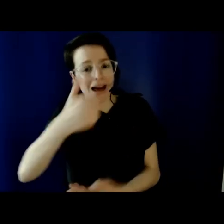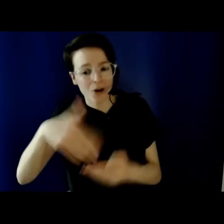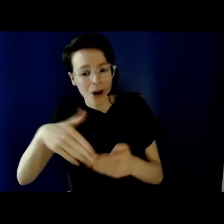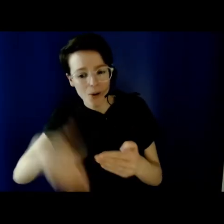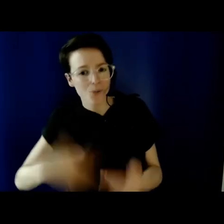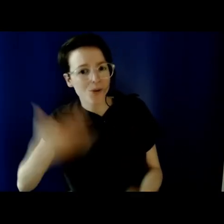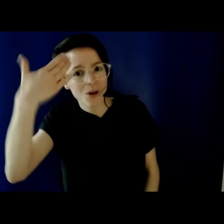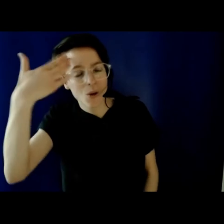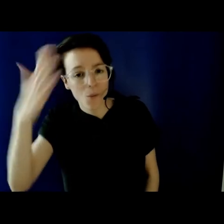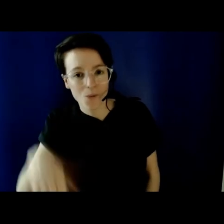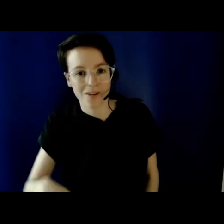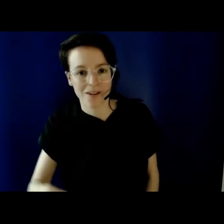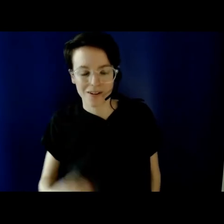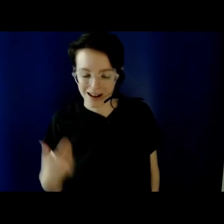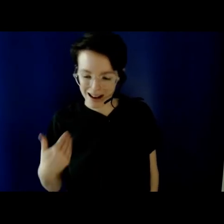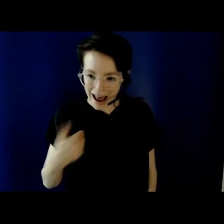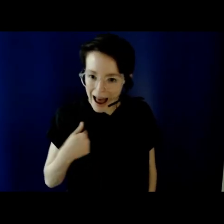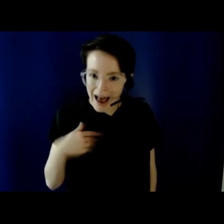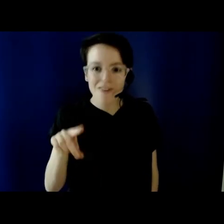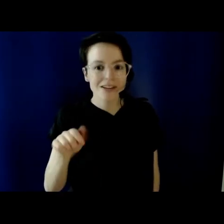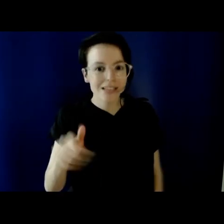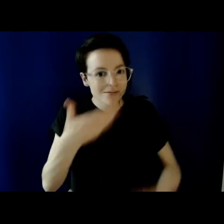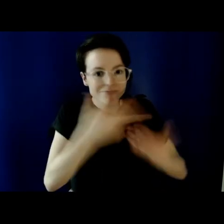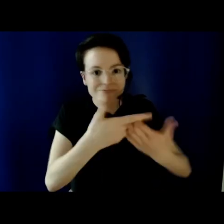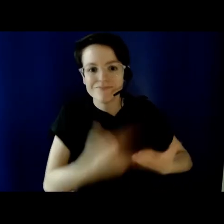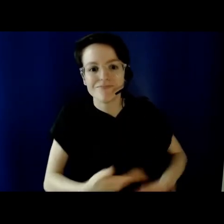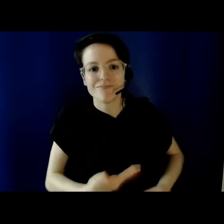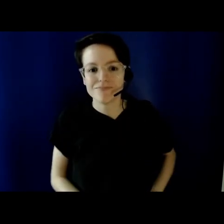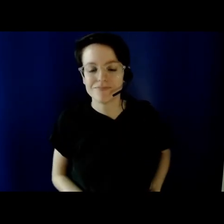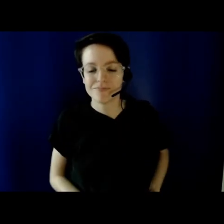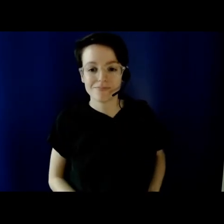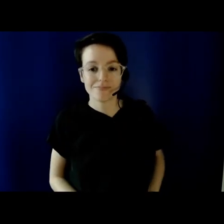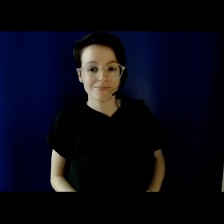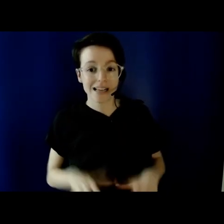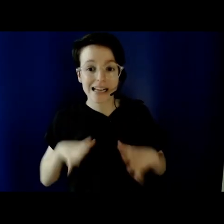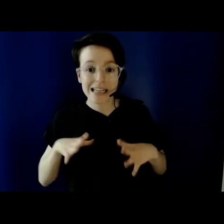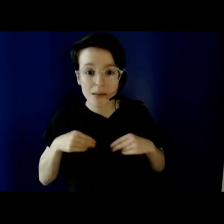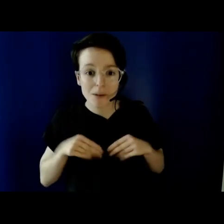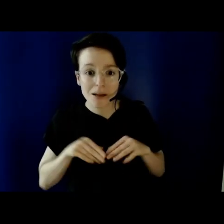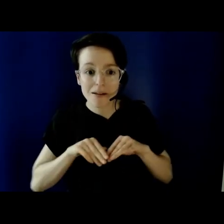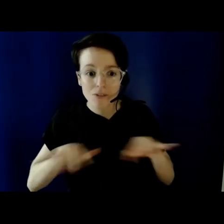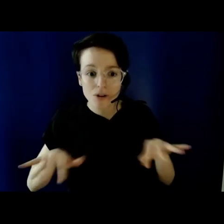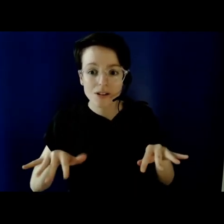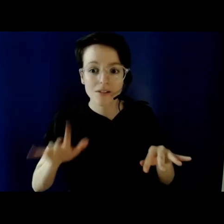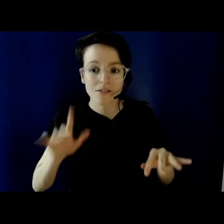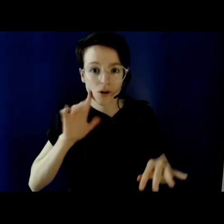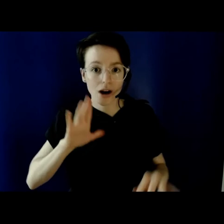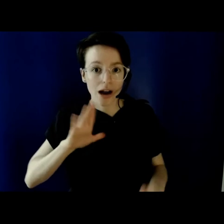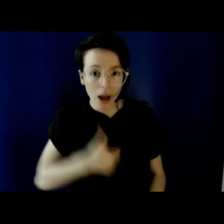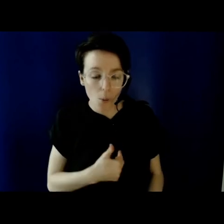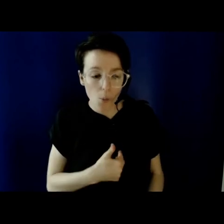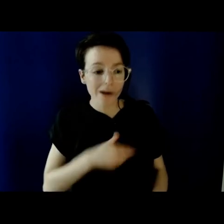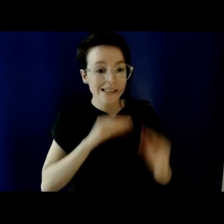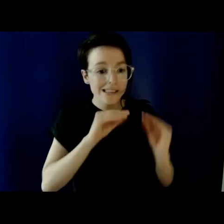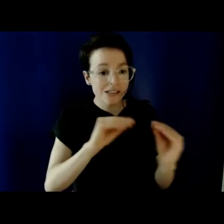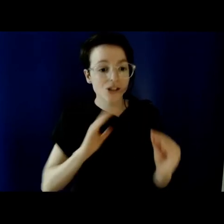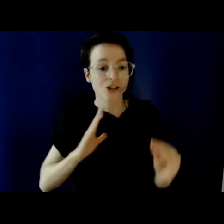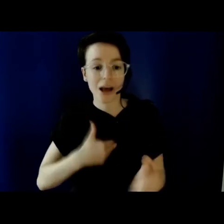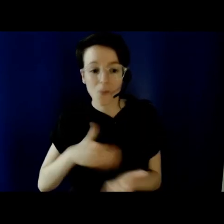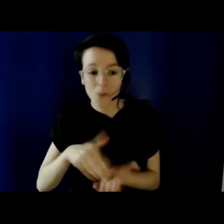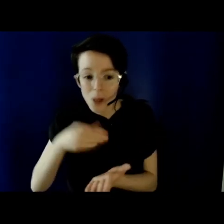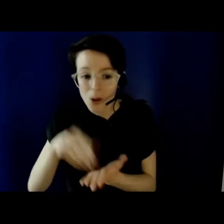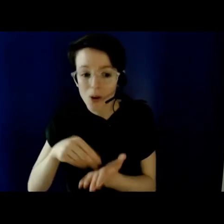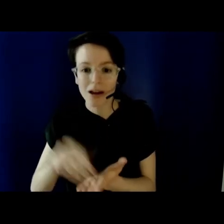Embracing that diversity in our approaches to teaching, research, learning will only benefit all of us, including UBC.